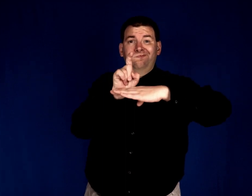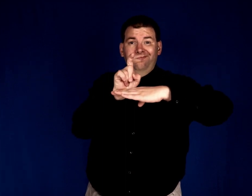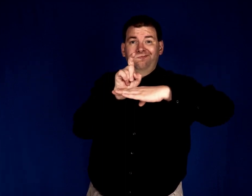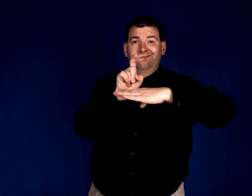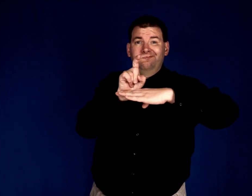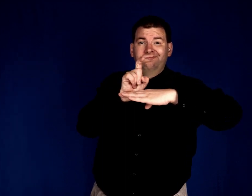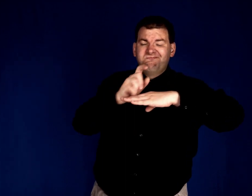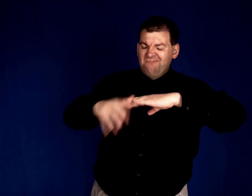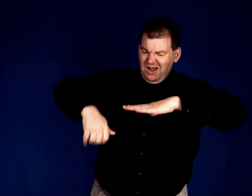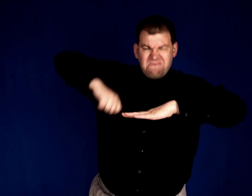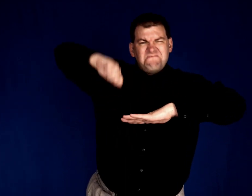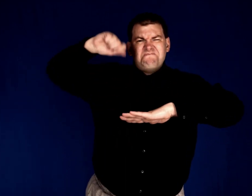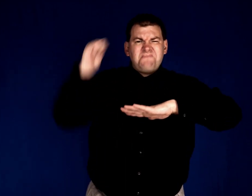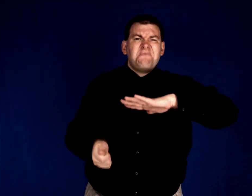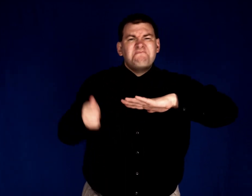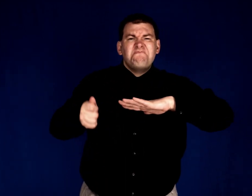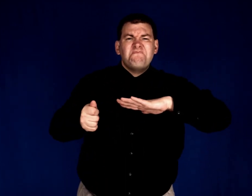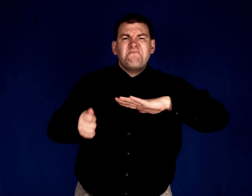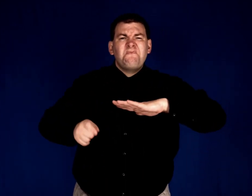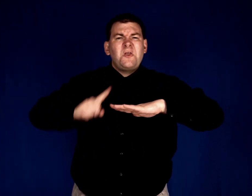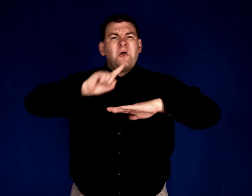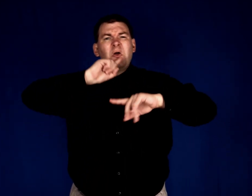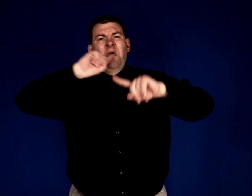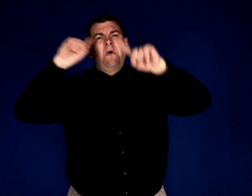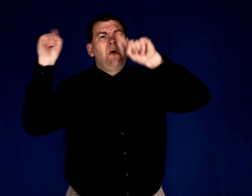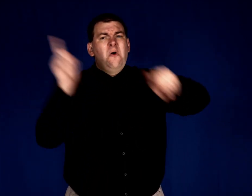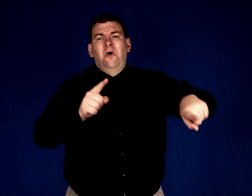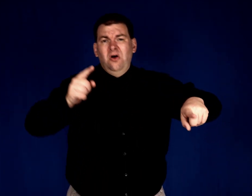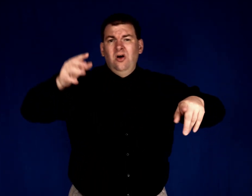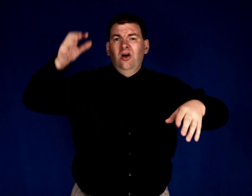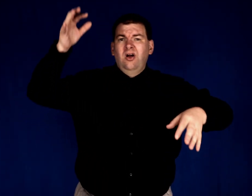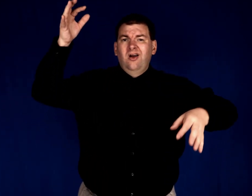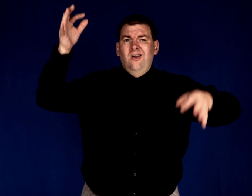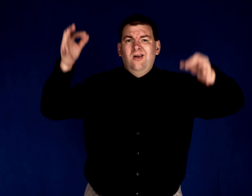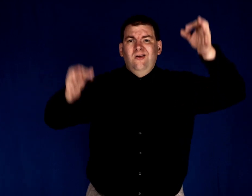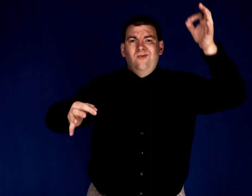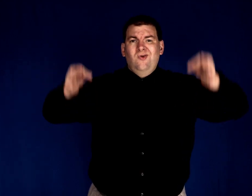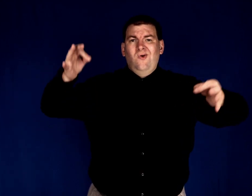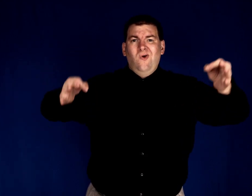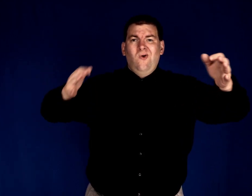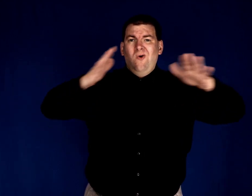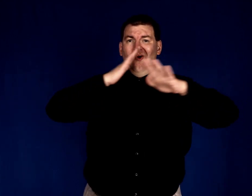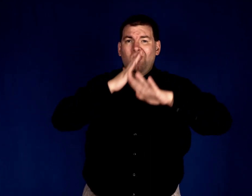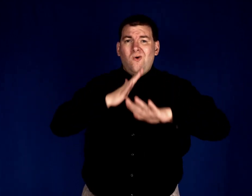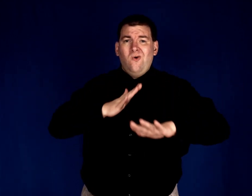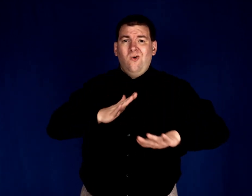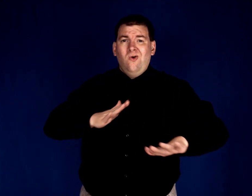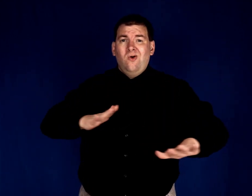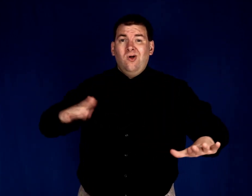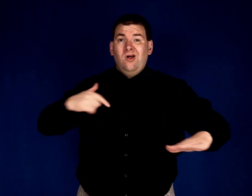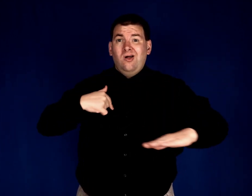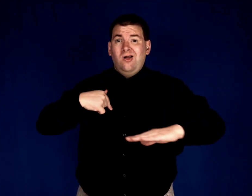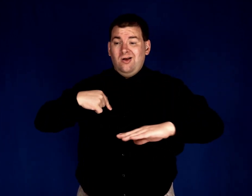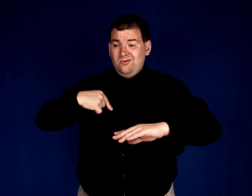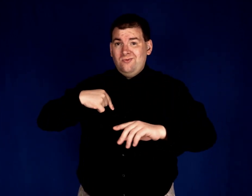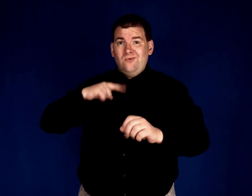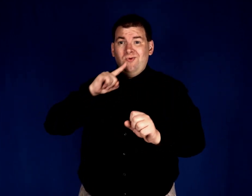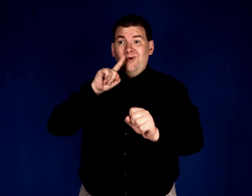in. Order in the Court, I was on trial